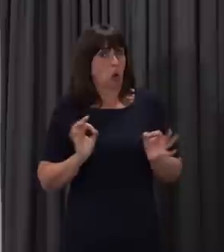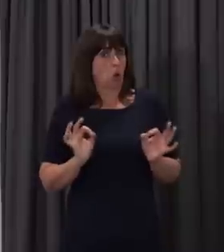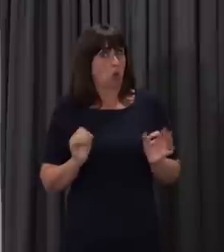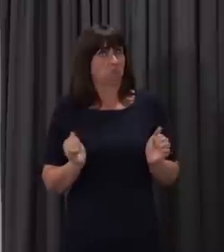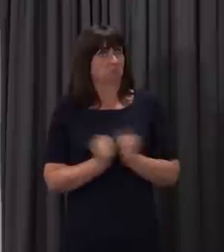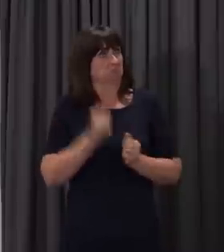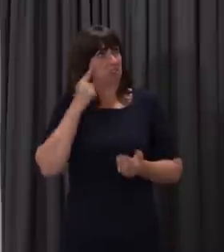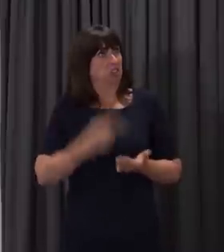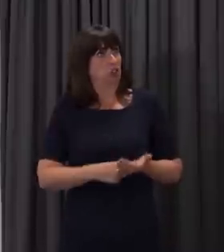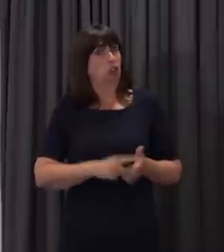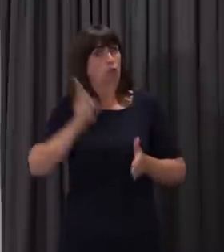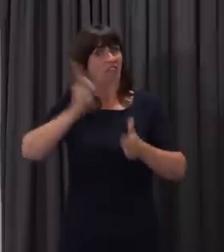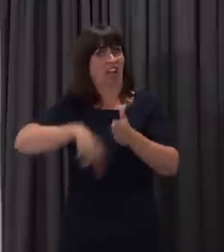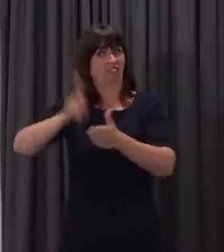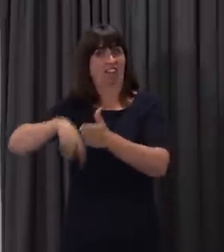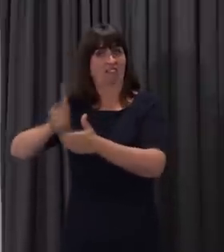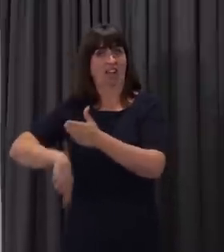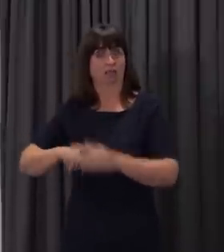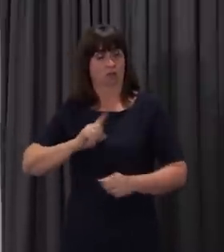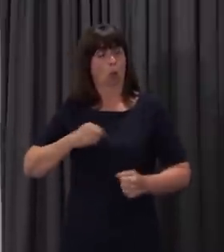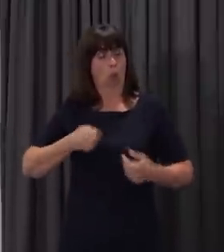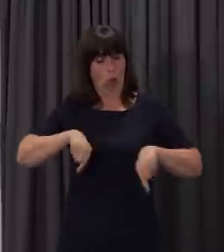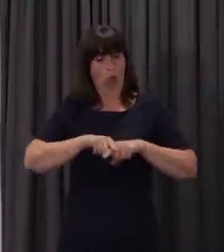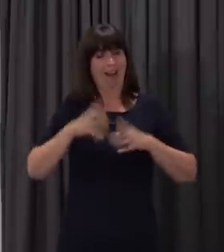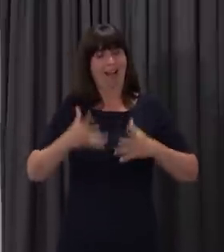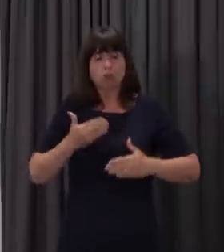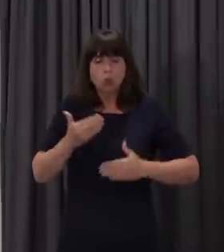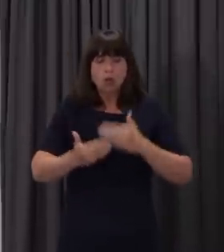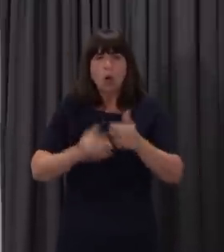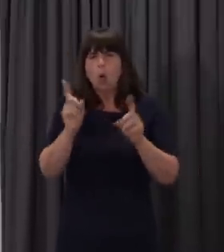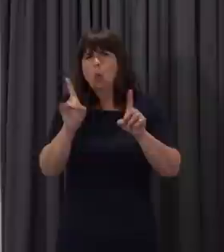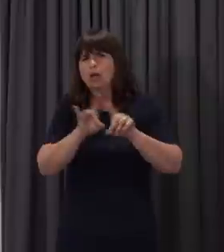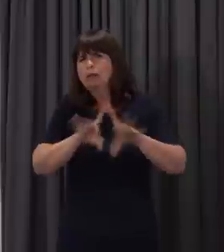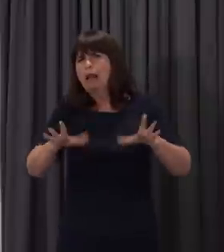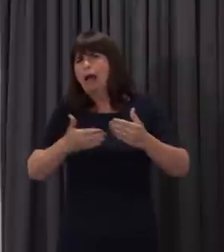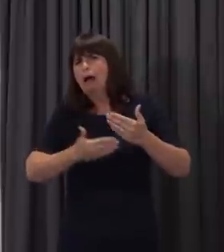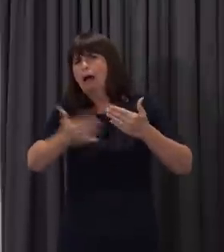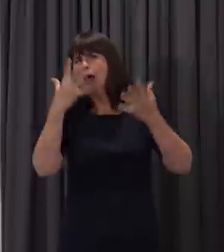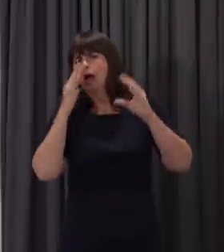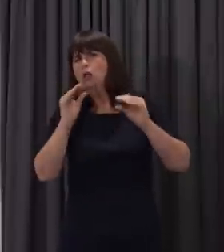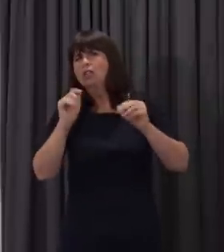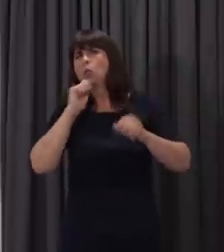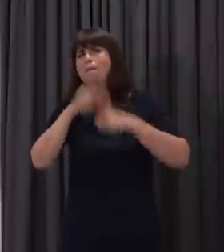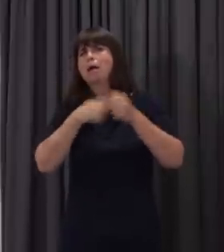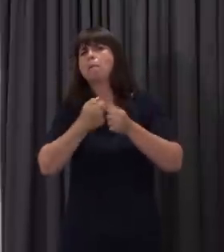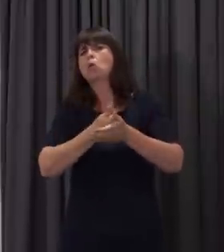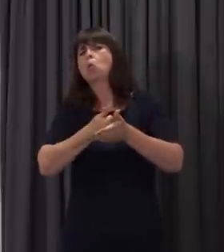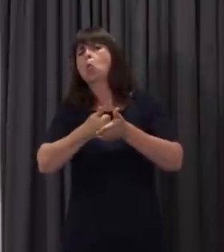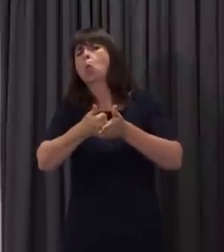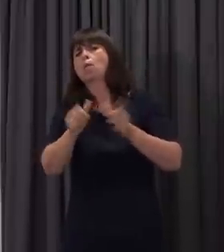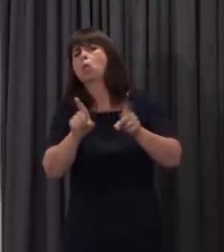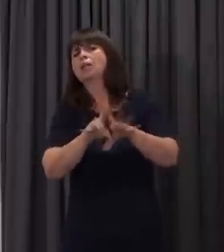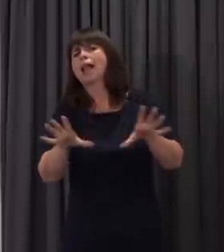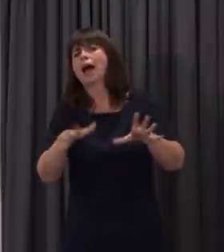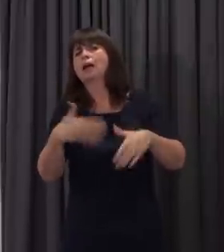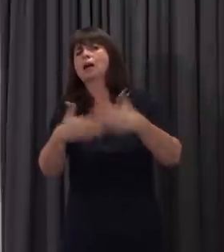As we move forward in this pandemic, and as we'd establish a new normal for education in Wales, we will constantly review guidance. But at this stage, we